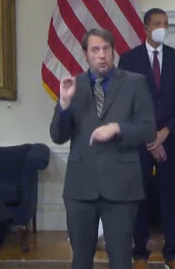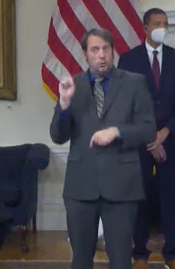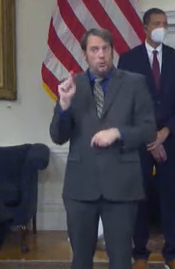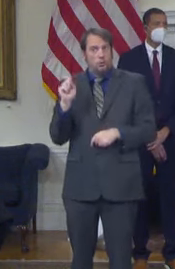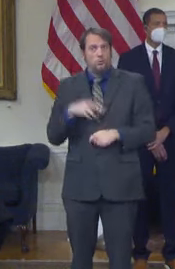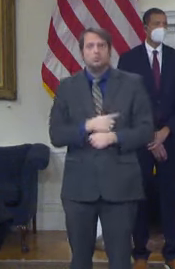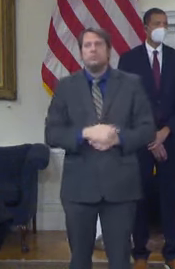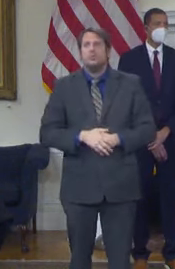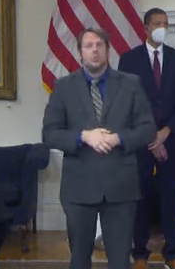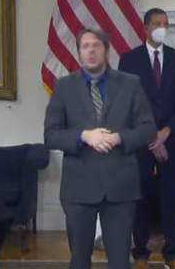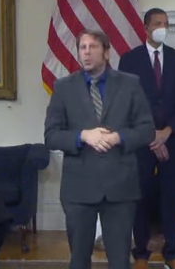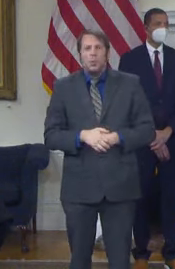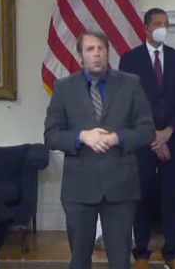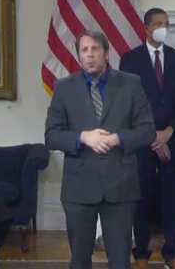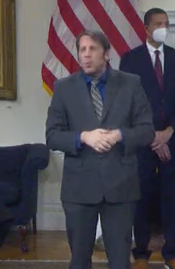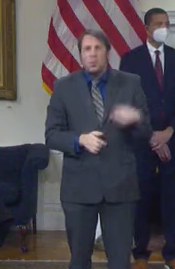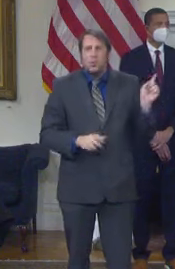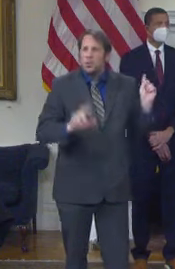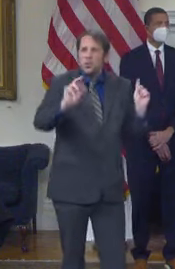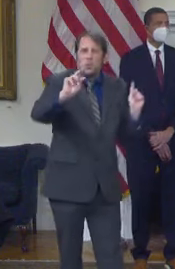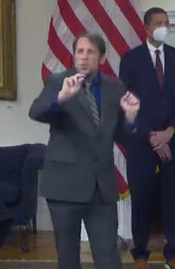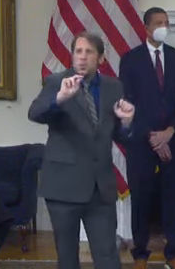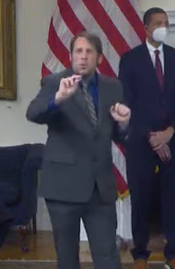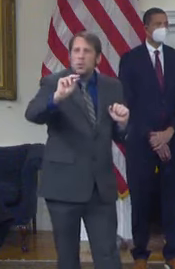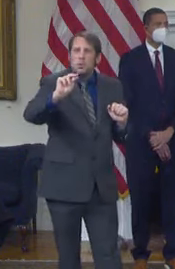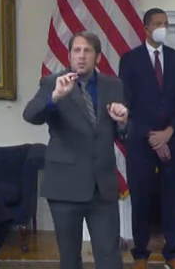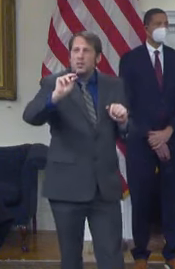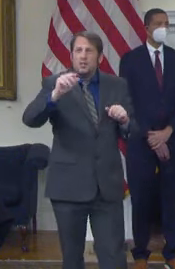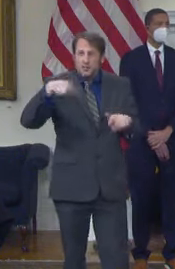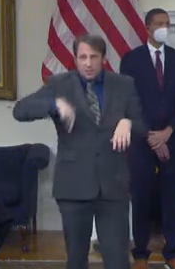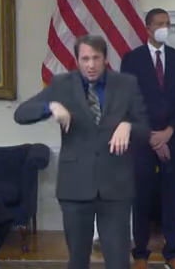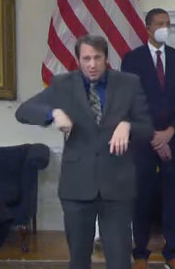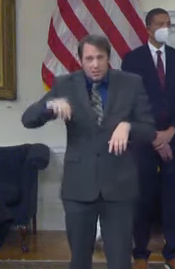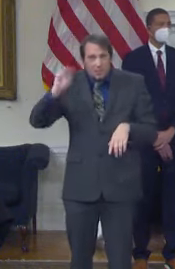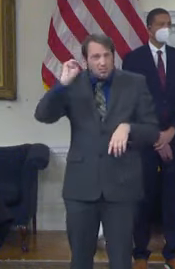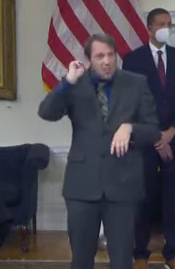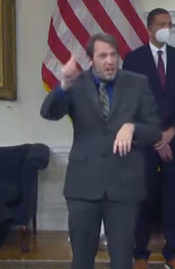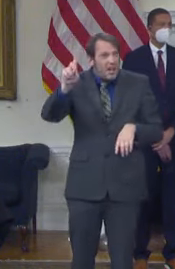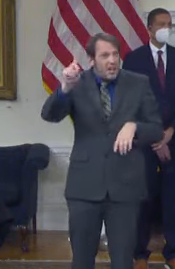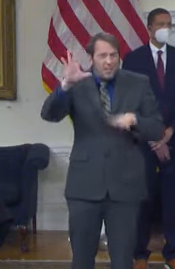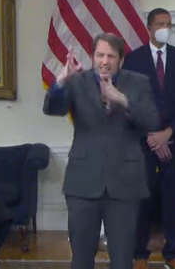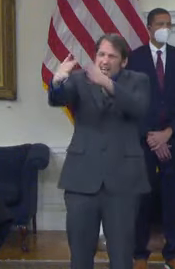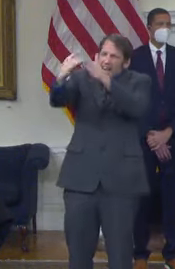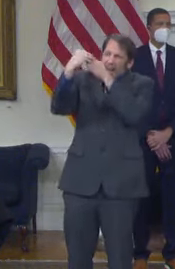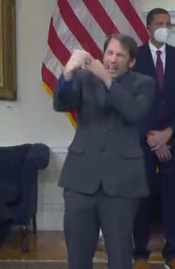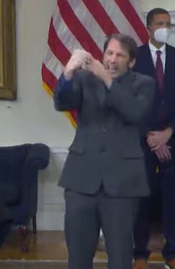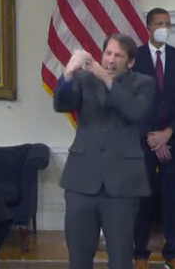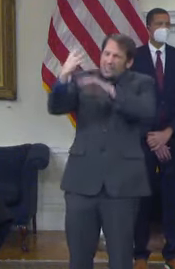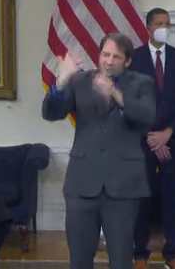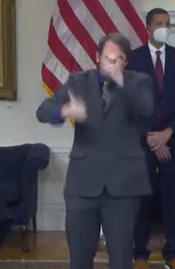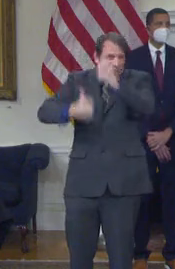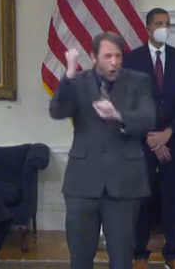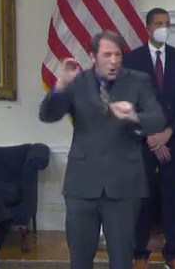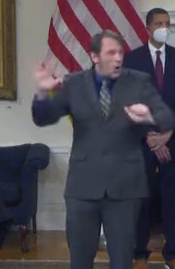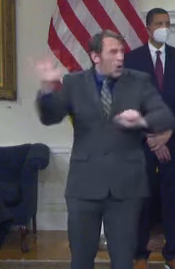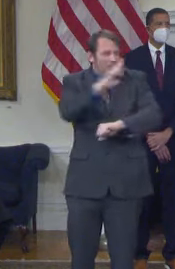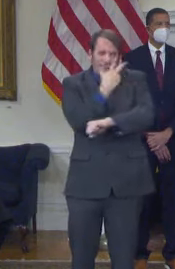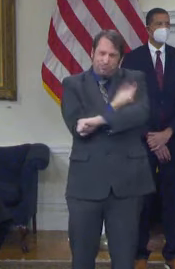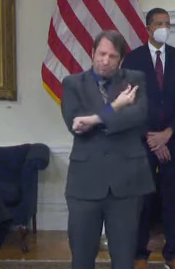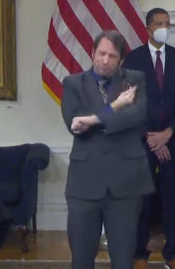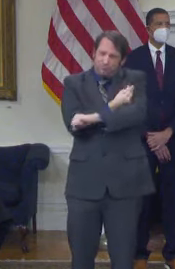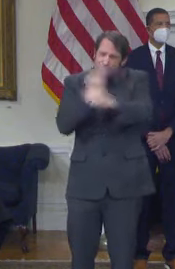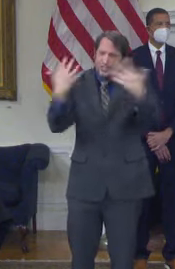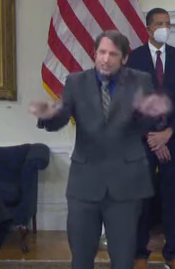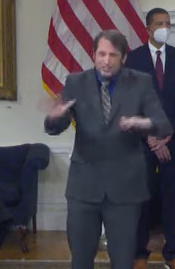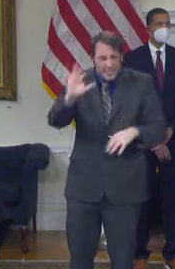most vaccinated states in America. We're 92.6% vaccinated. It's a, you know, I'm not sure how much better you can do than